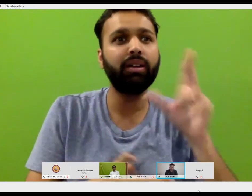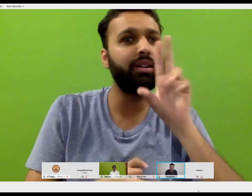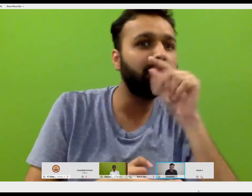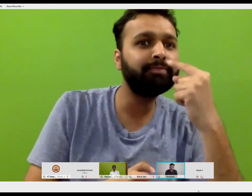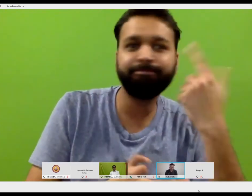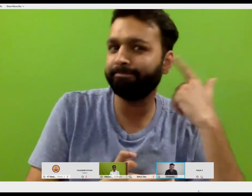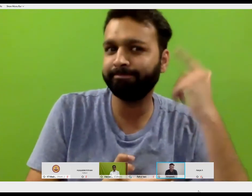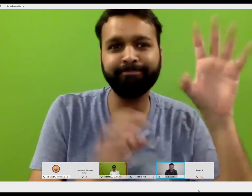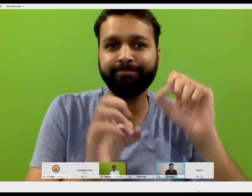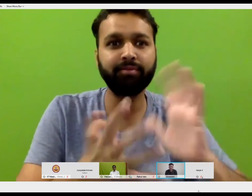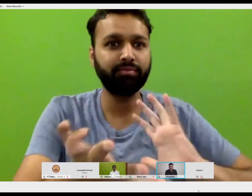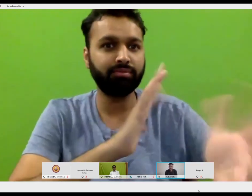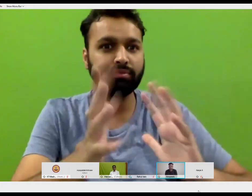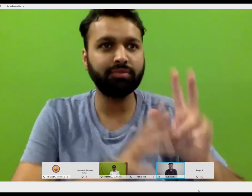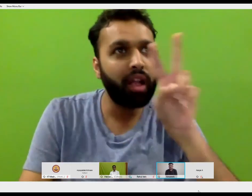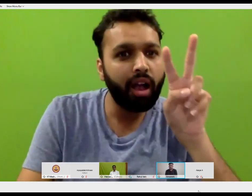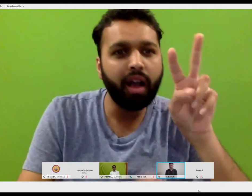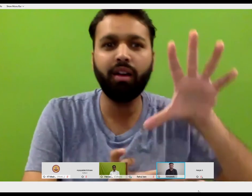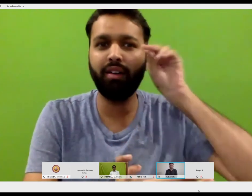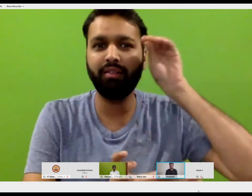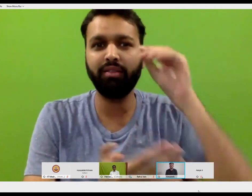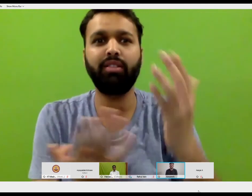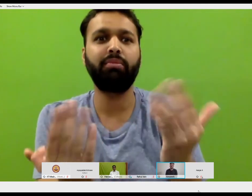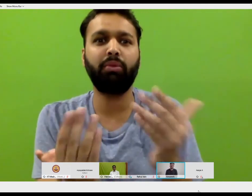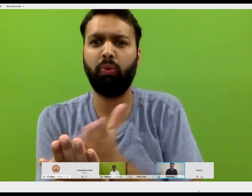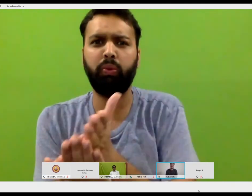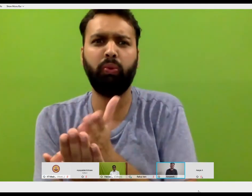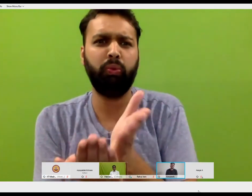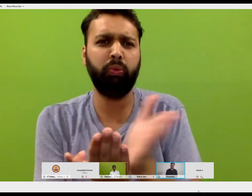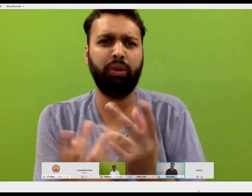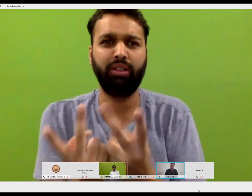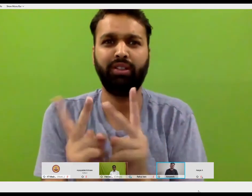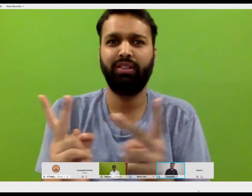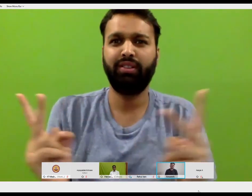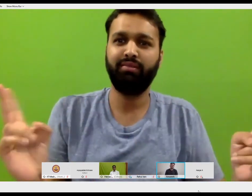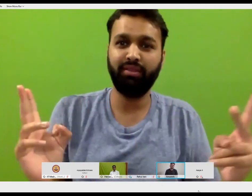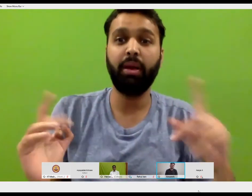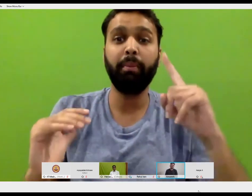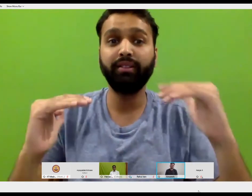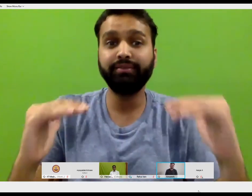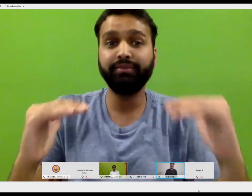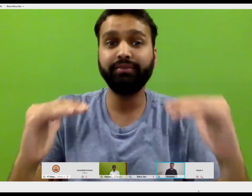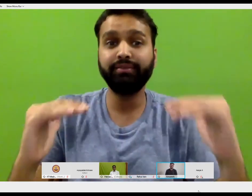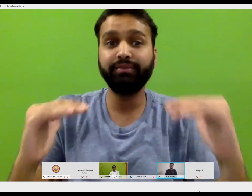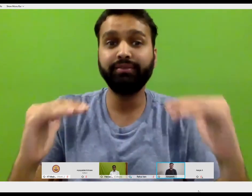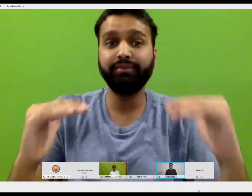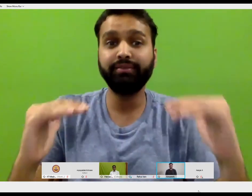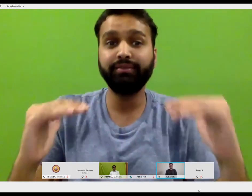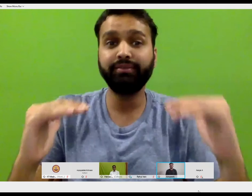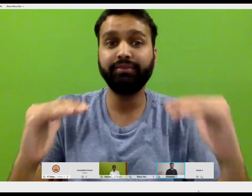And there's a child who with profound deafness, he needs signing. So there are different methods that has to